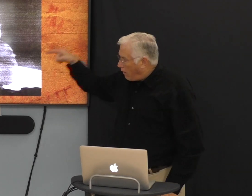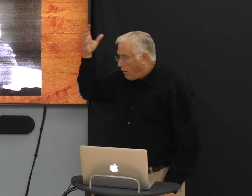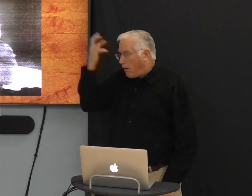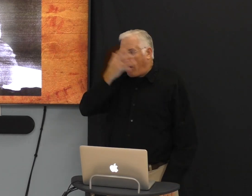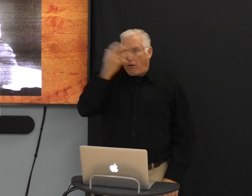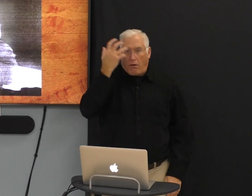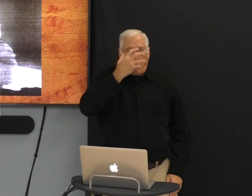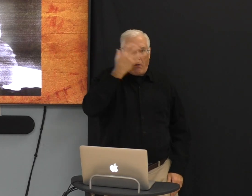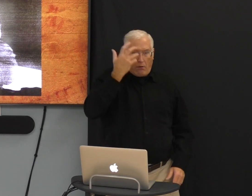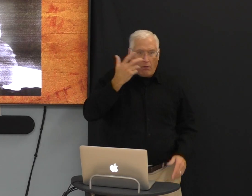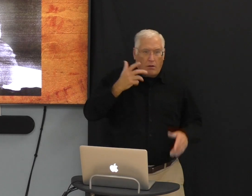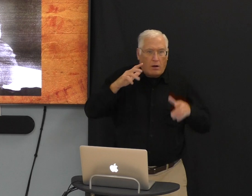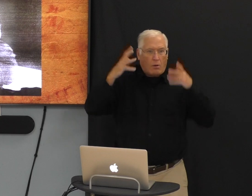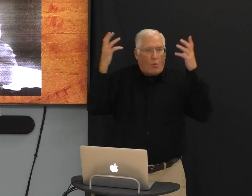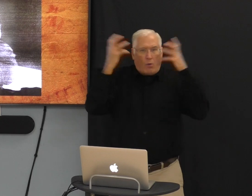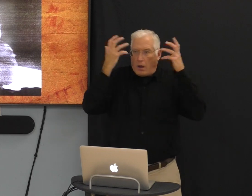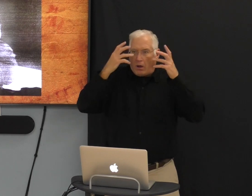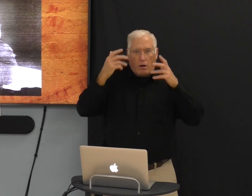They had finally touched the moon.